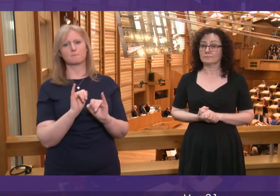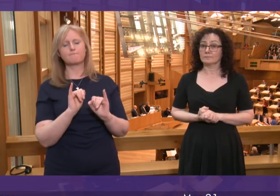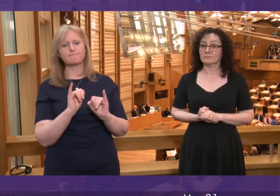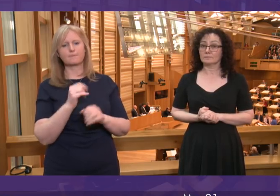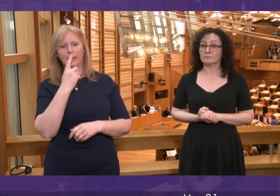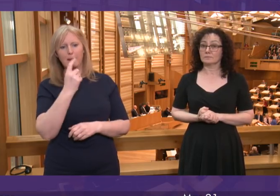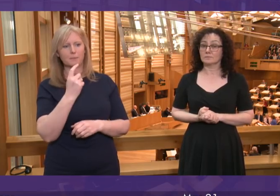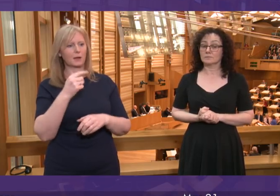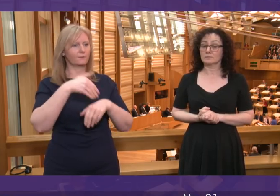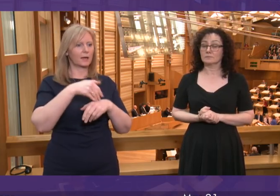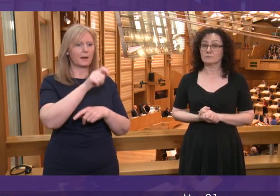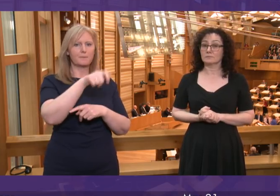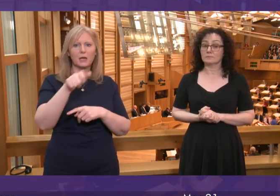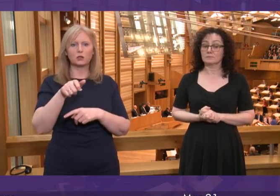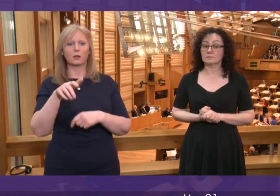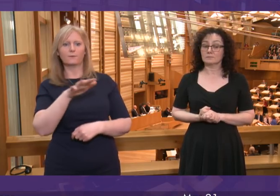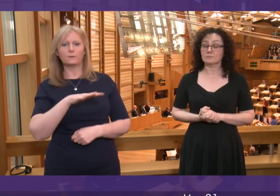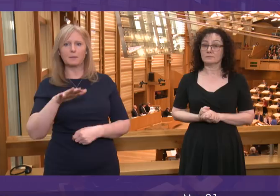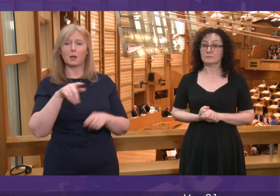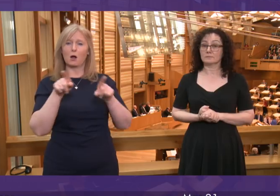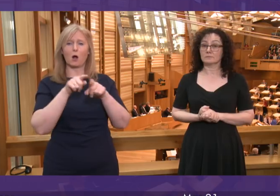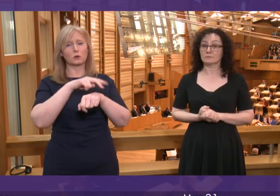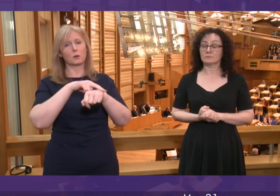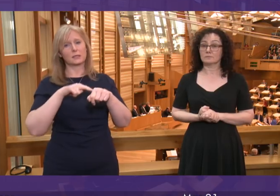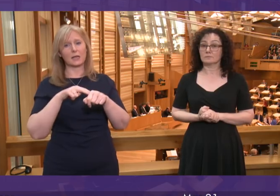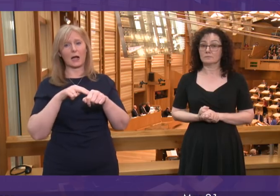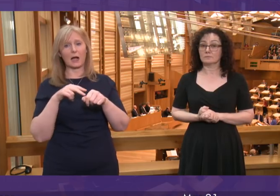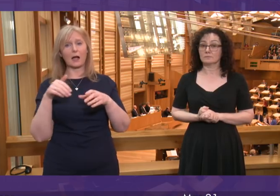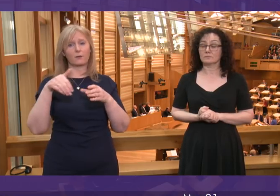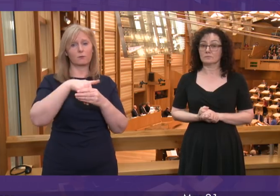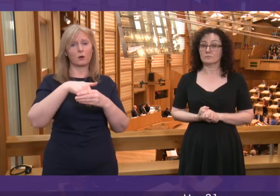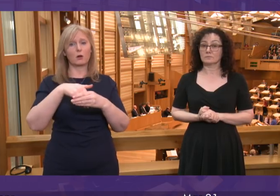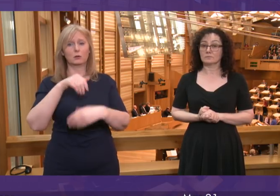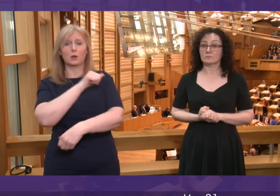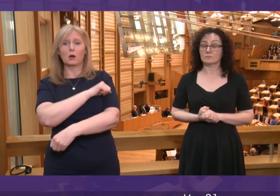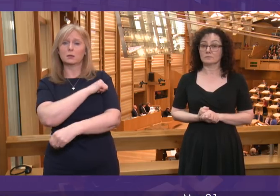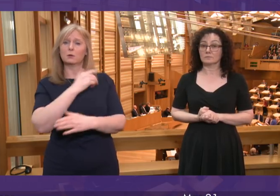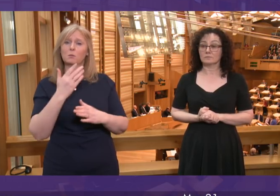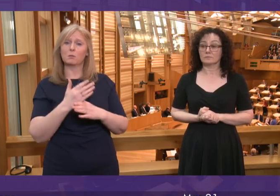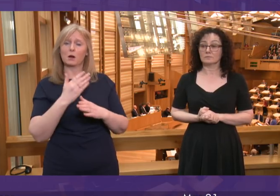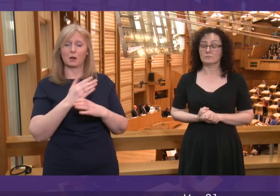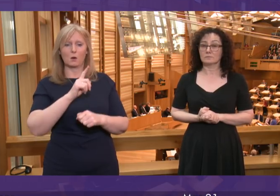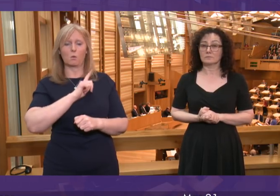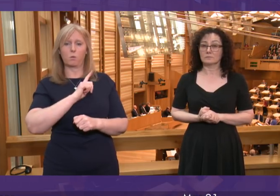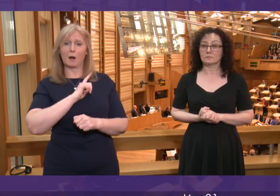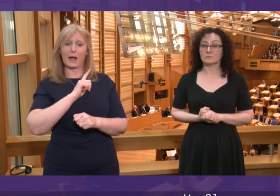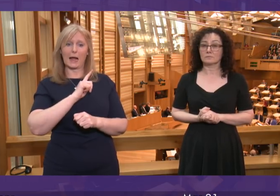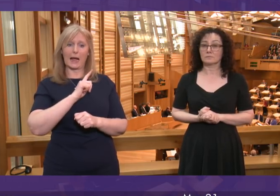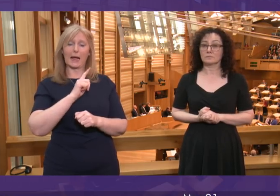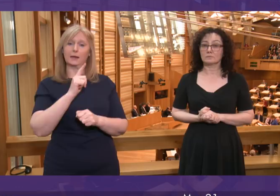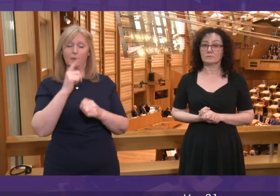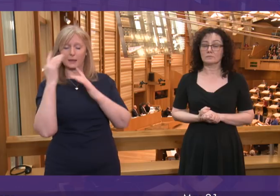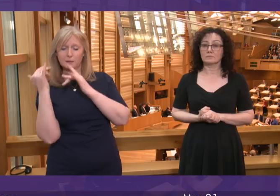principally for patients, their families, but also for the staff who work in our hospitals. That's why the Healthcare Environment Inspectorate report